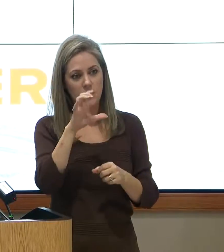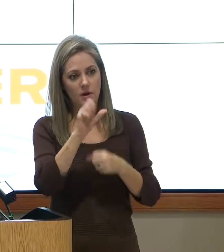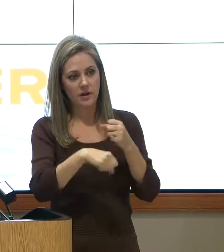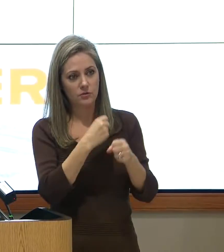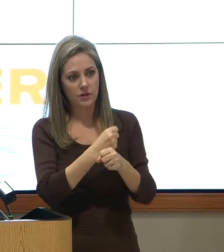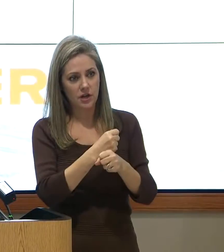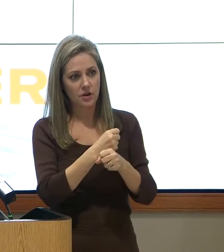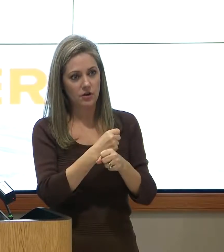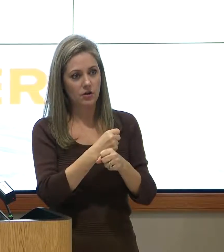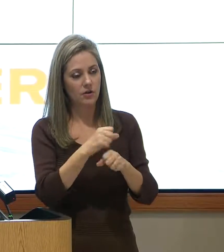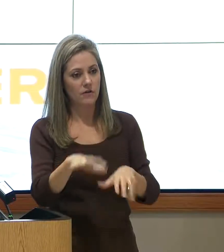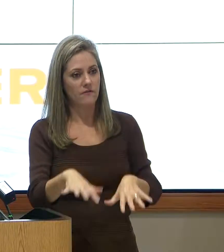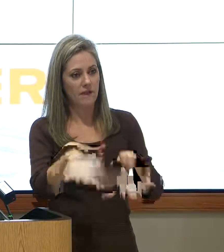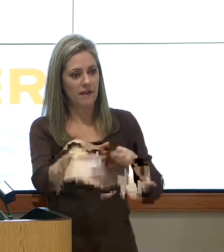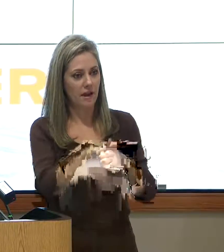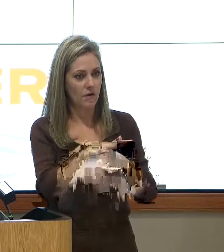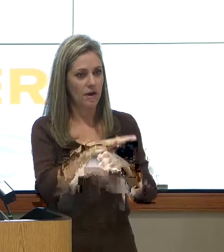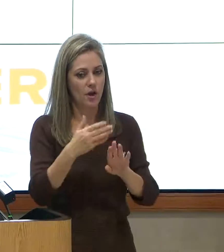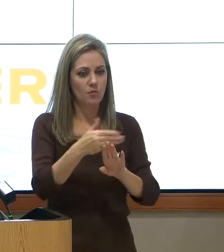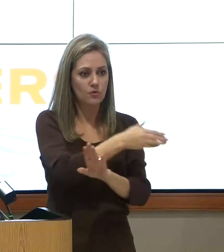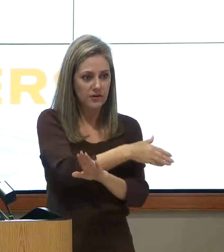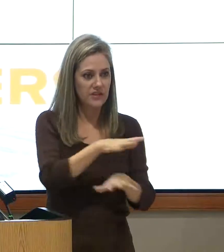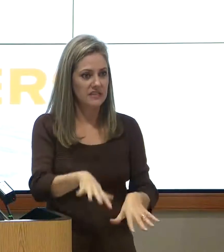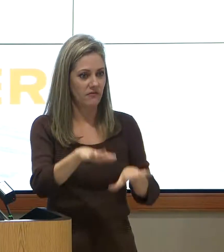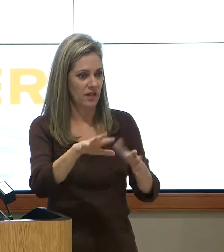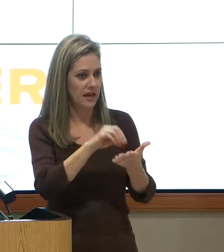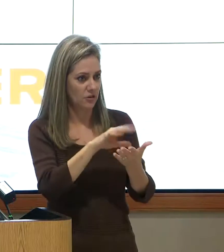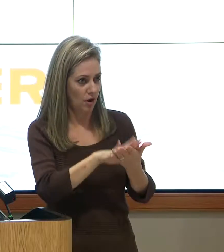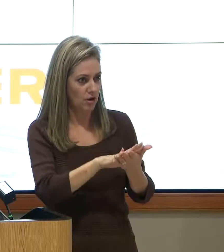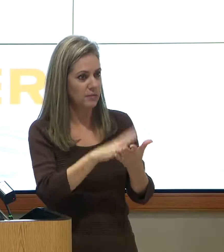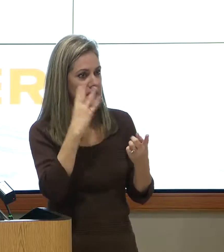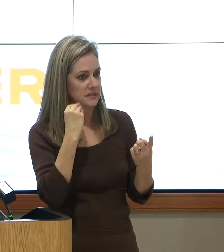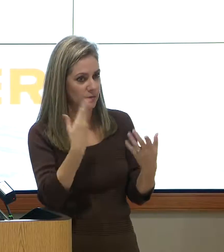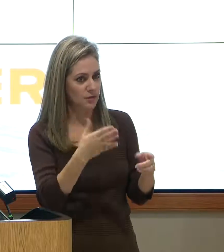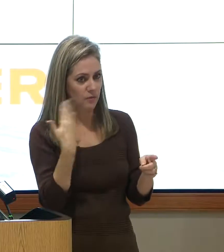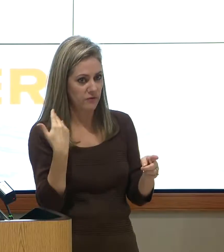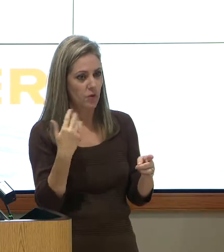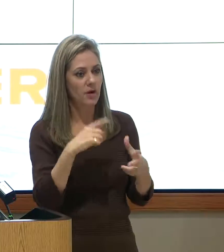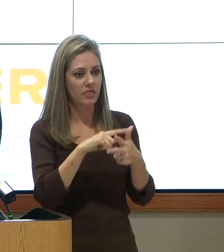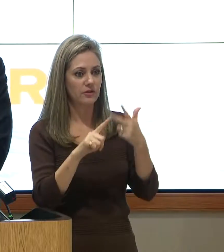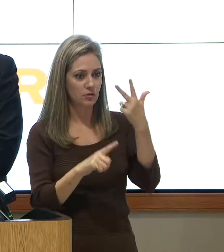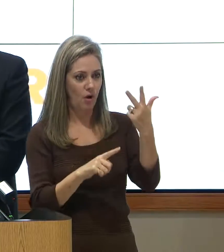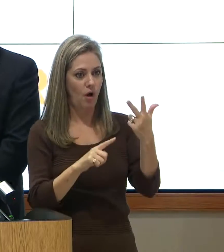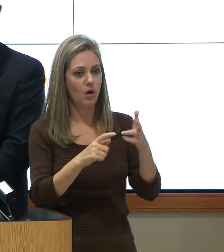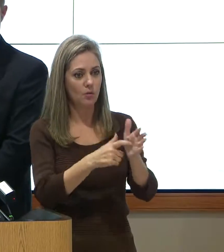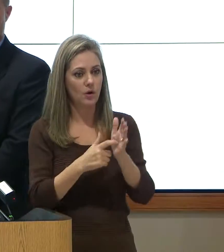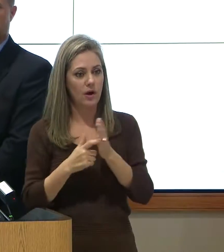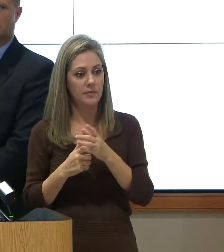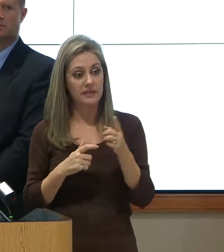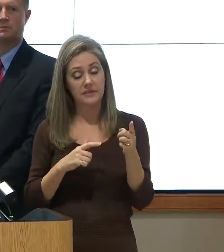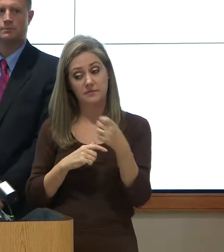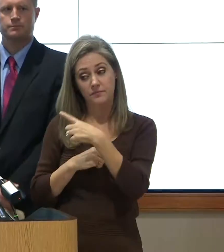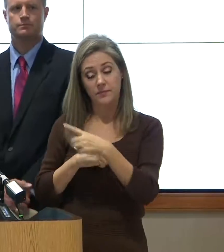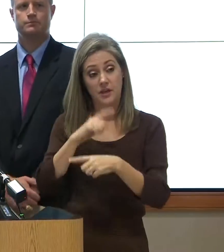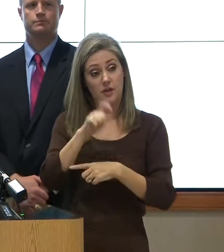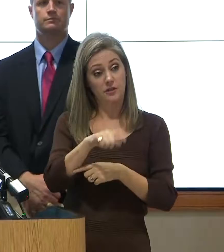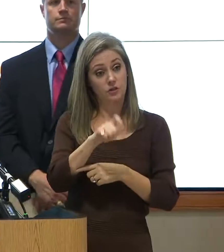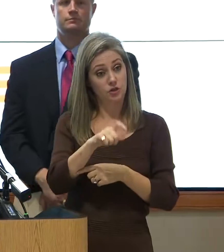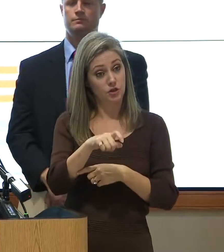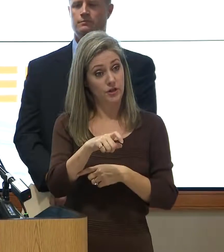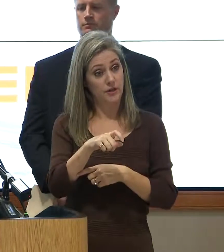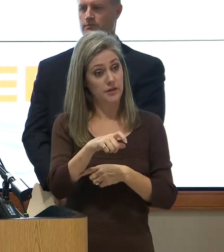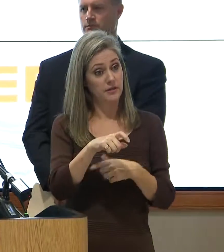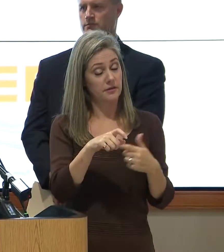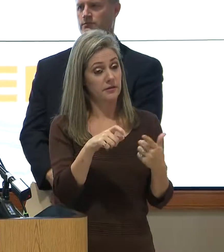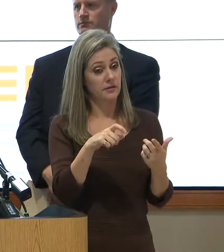previous flooding documents, those all help increase the odds of buy-off for property. And, Judge, should the county prioritize efforts to